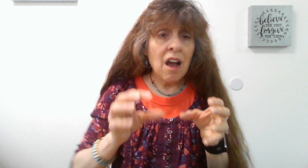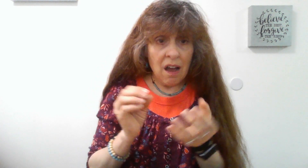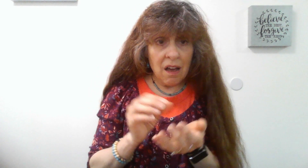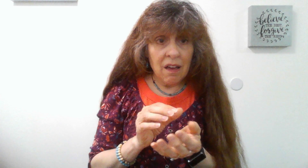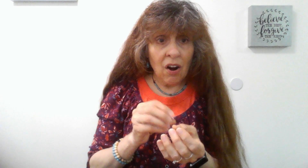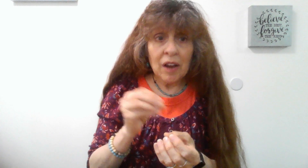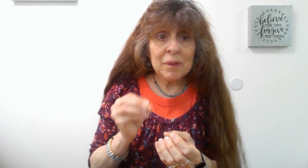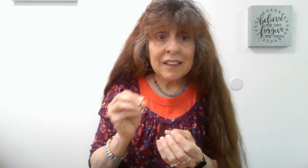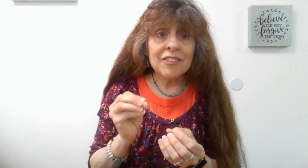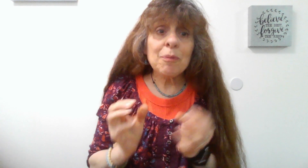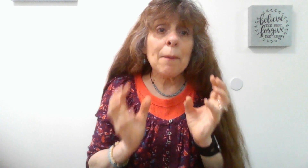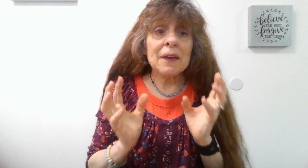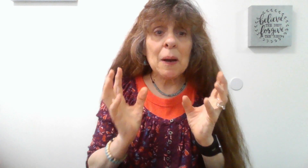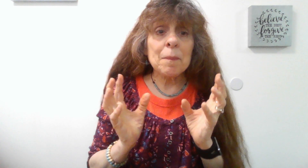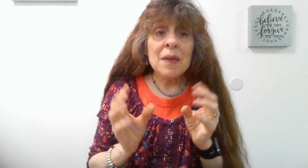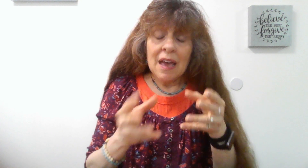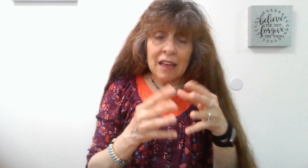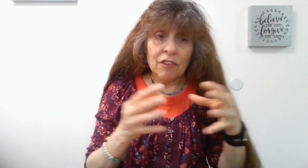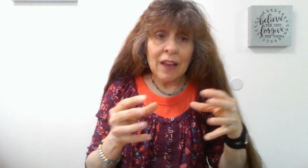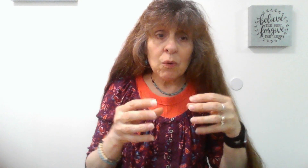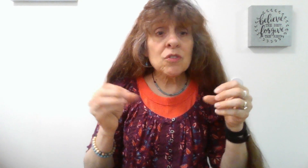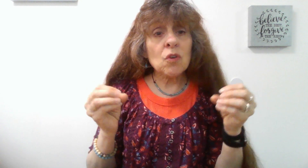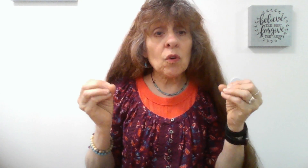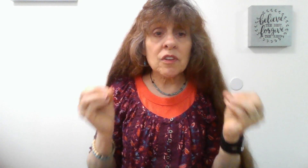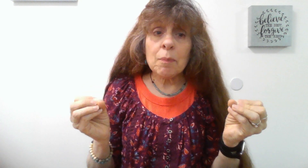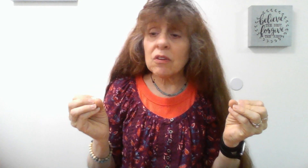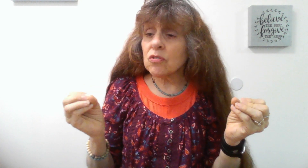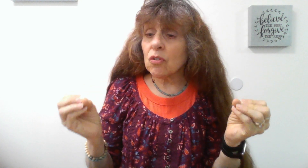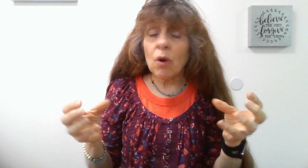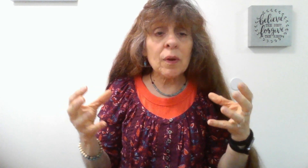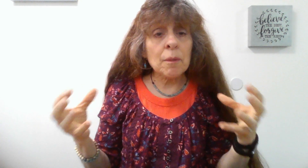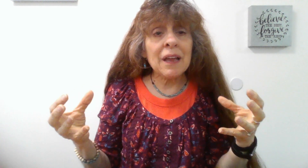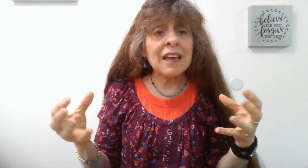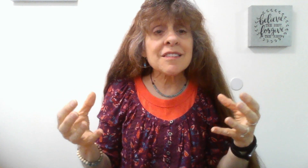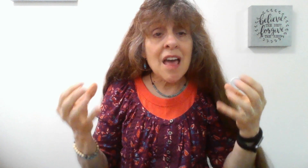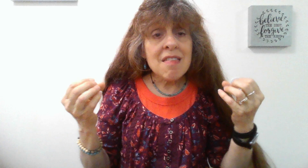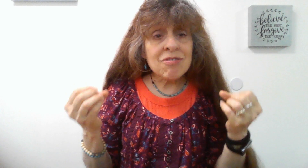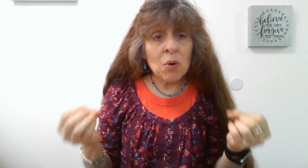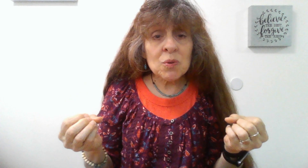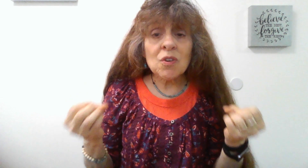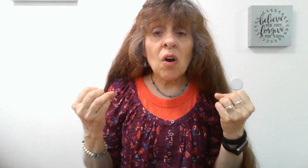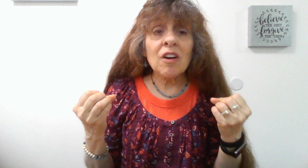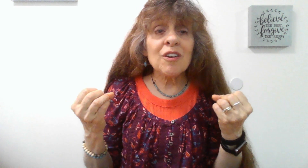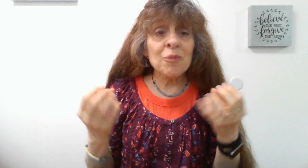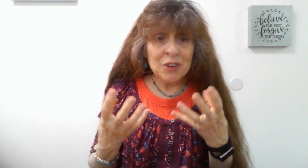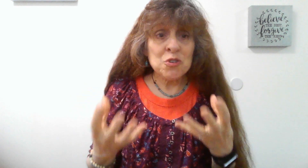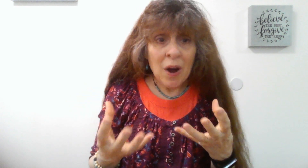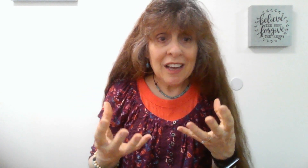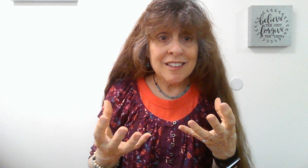are unbelief popping up. And the flowers or the tomatoes you're growing, the plants, those are what you want.